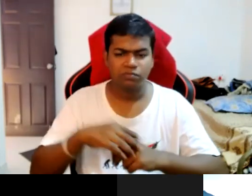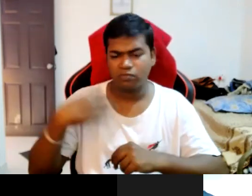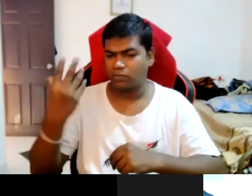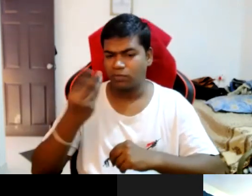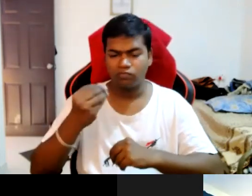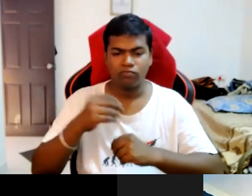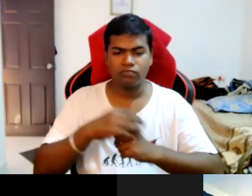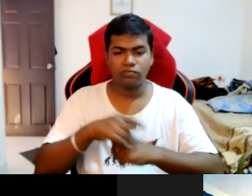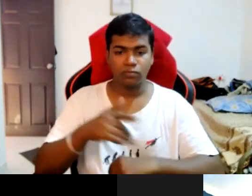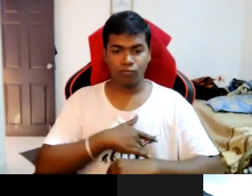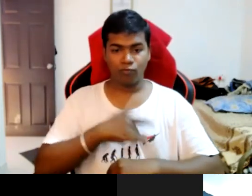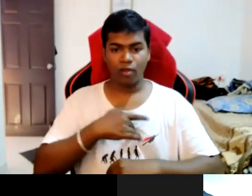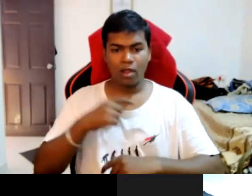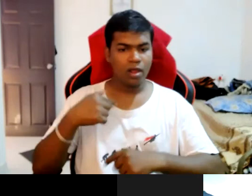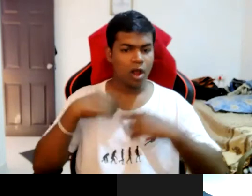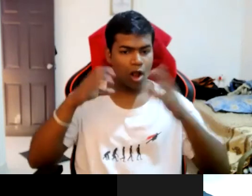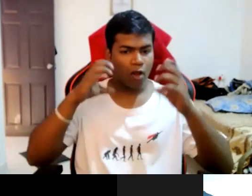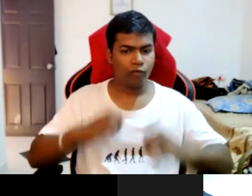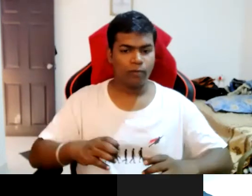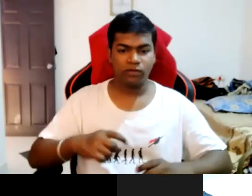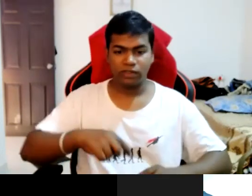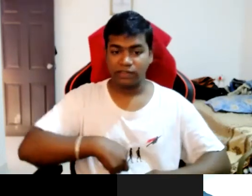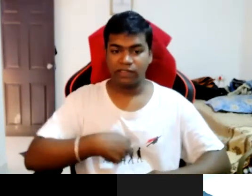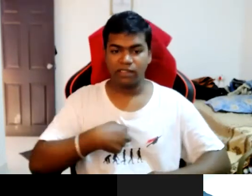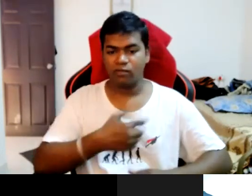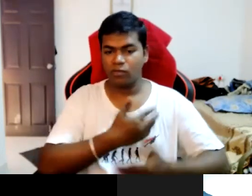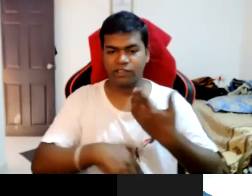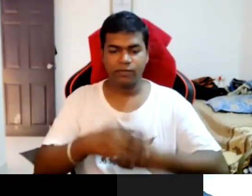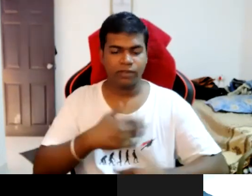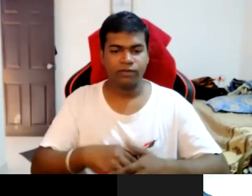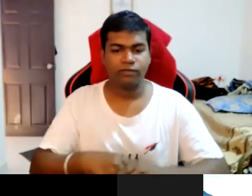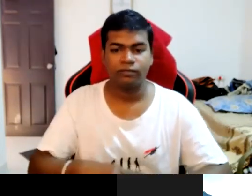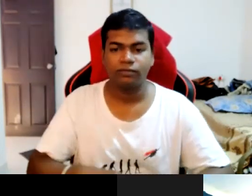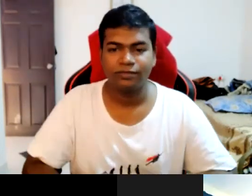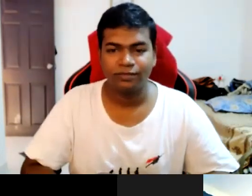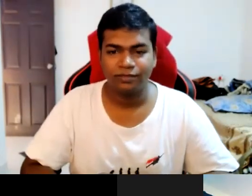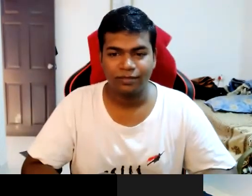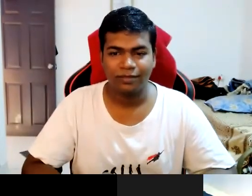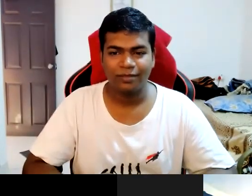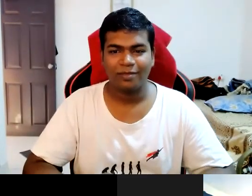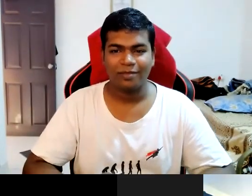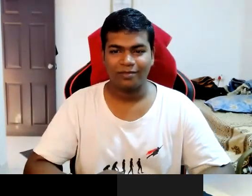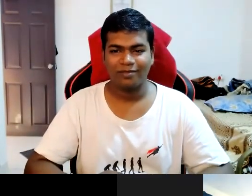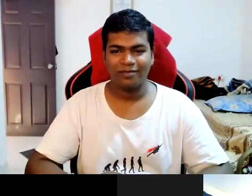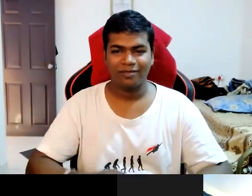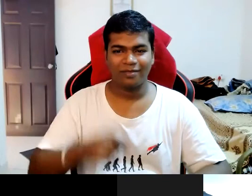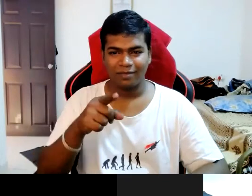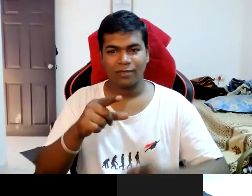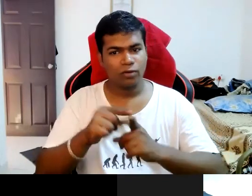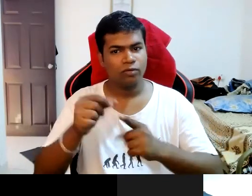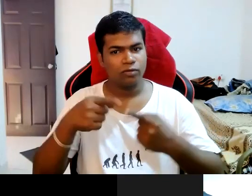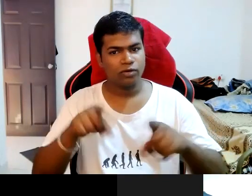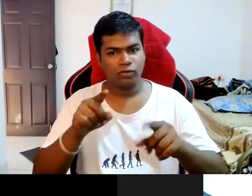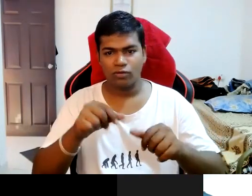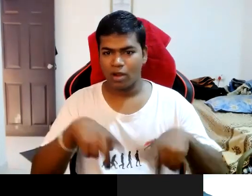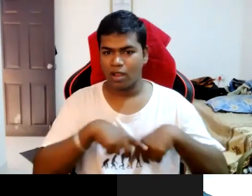feel comfortable talking about our own disabilities thanks so much and happy that you could do it in your life um